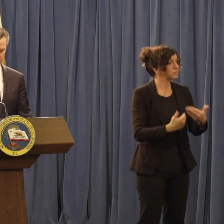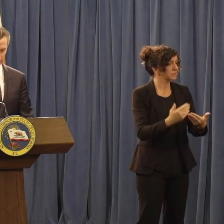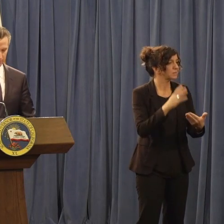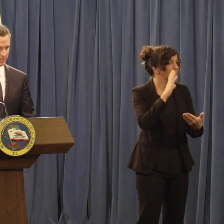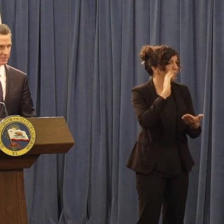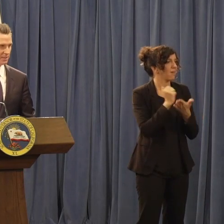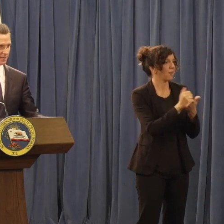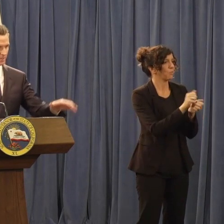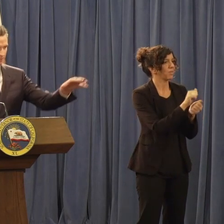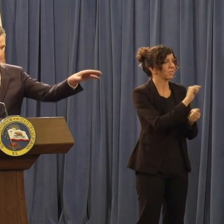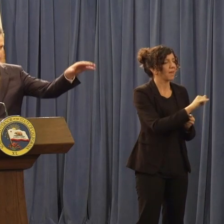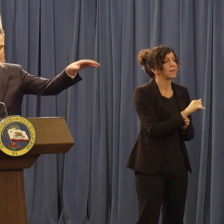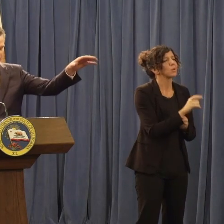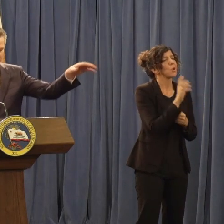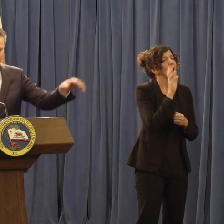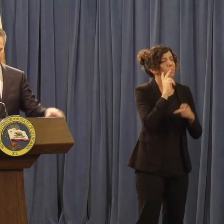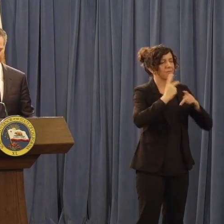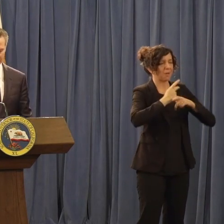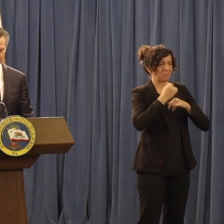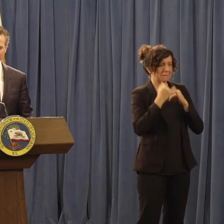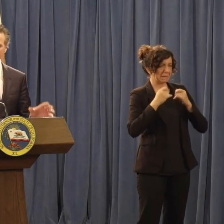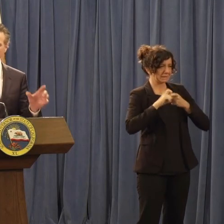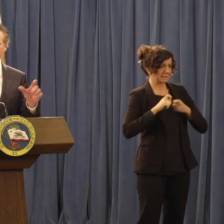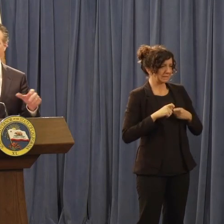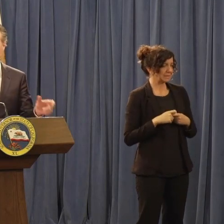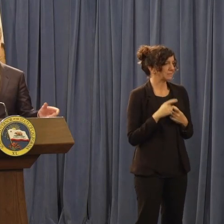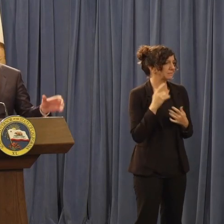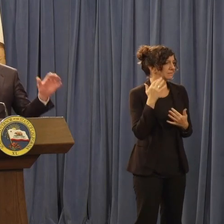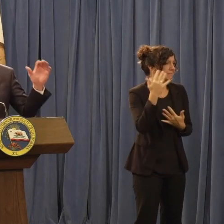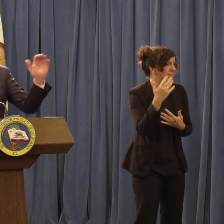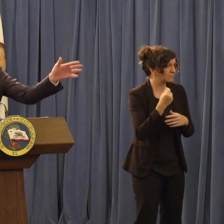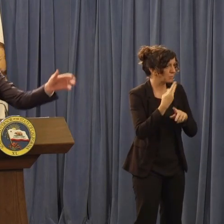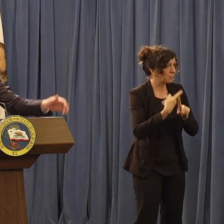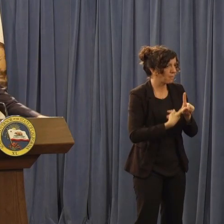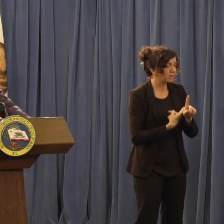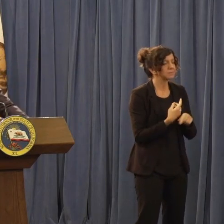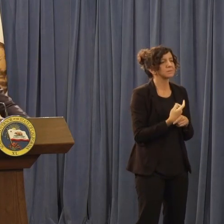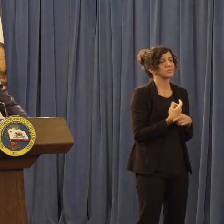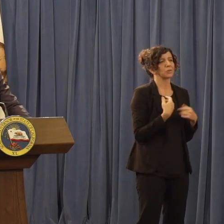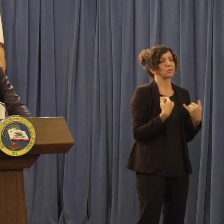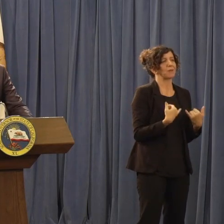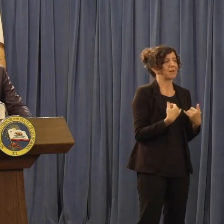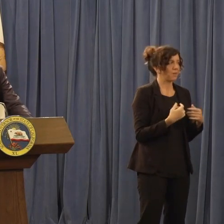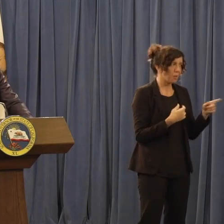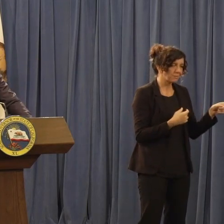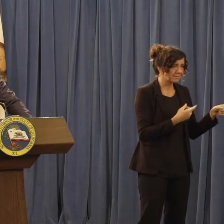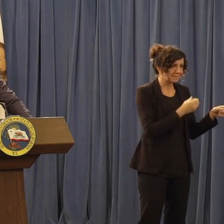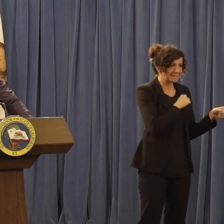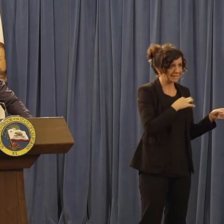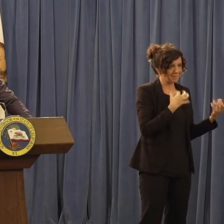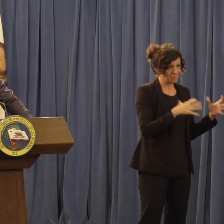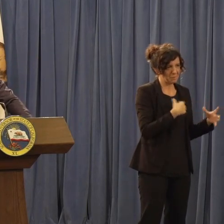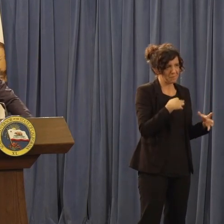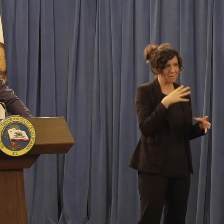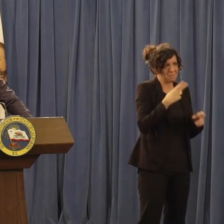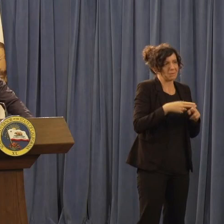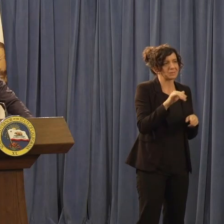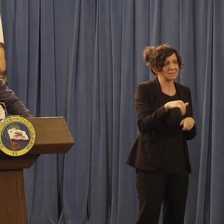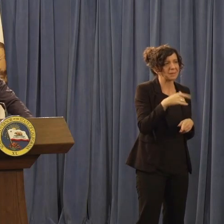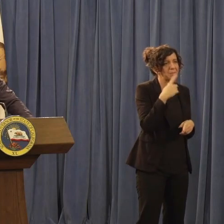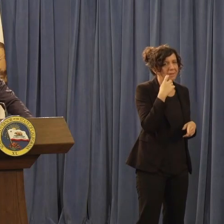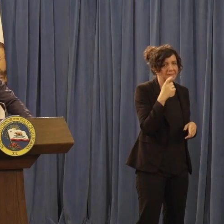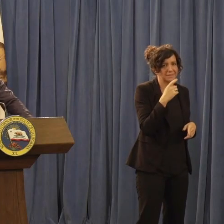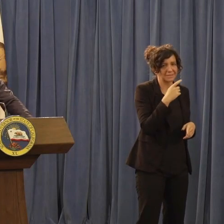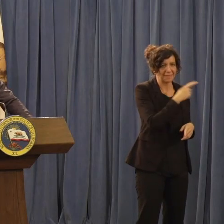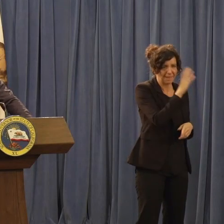over the course of the next few months. We've been mocking some of that up. That, by the way, is something they also didn't want me to talk about today because they knew